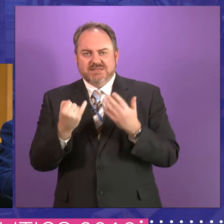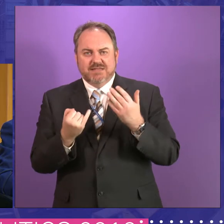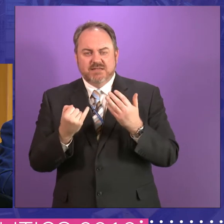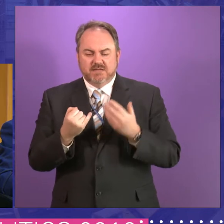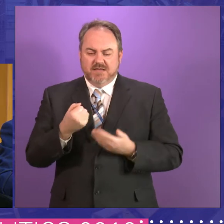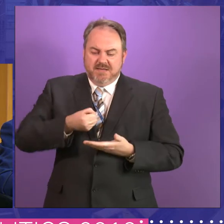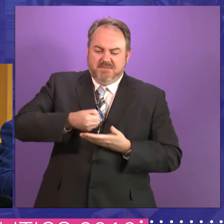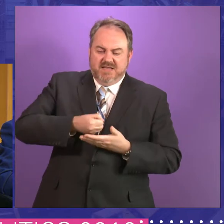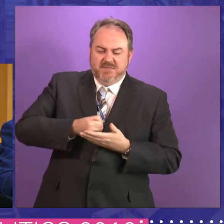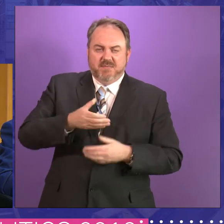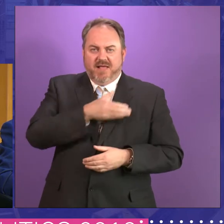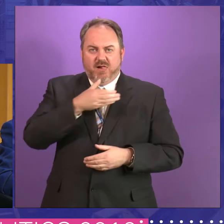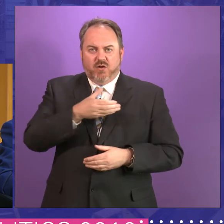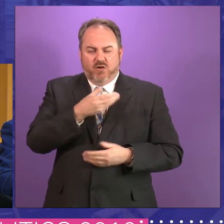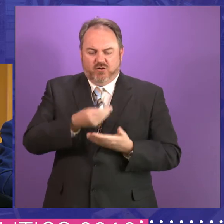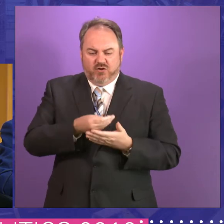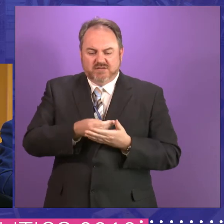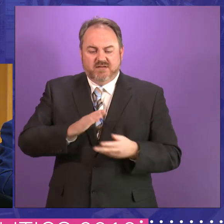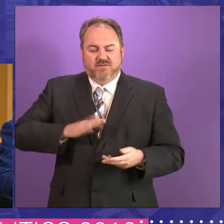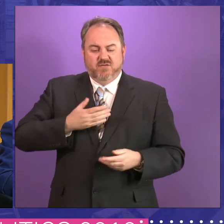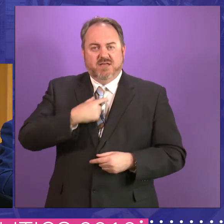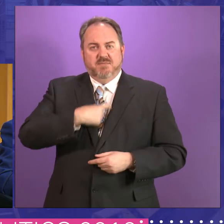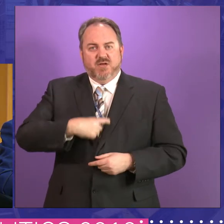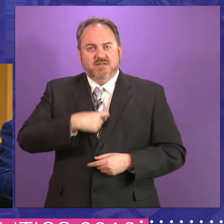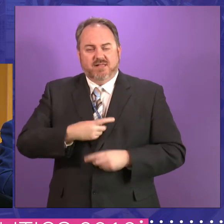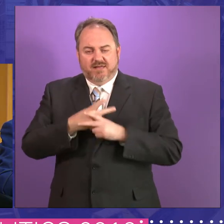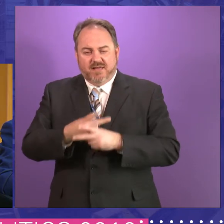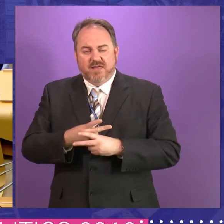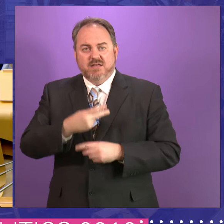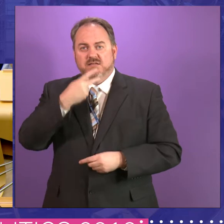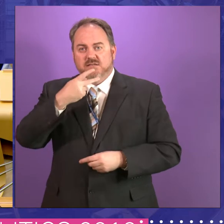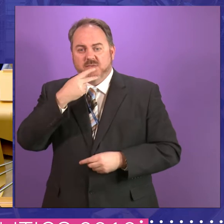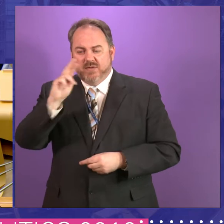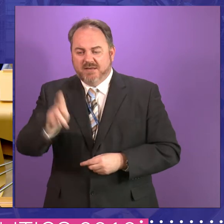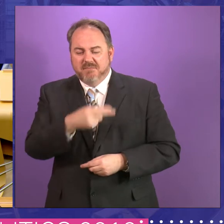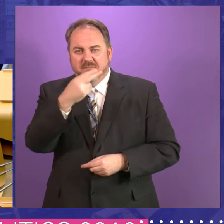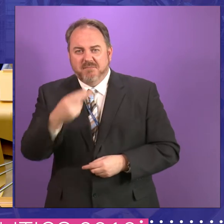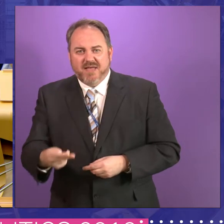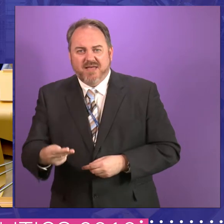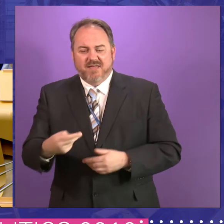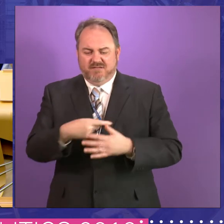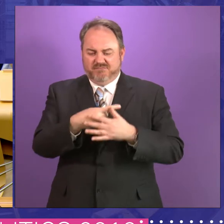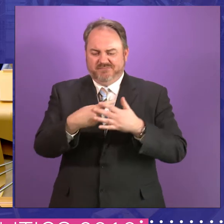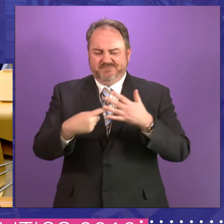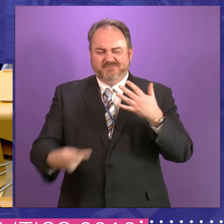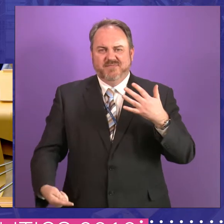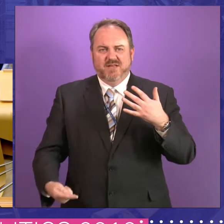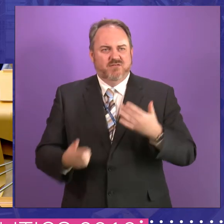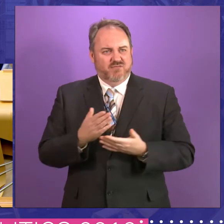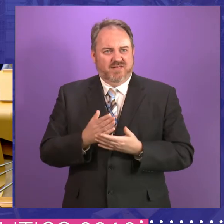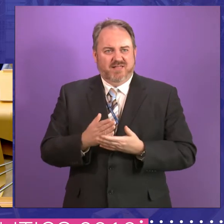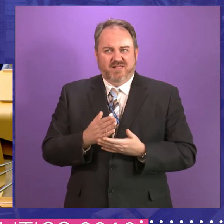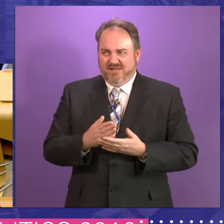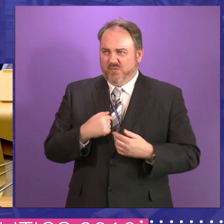in the smoking ban, free personal care, and the adults were incapacitable when the first piece of legislation that we actually